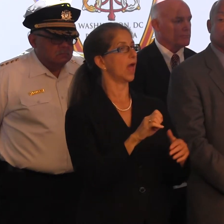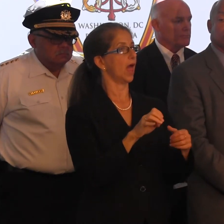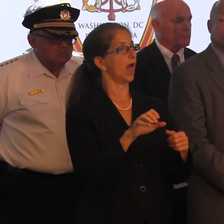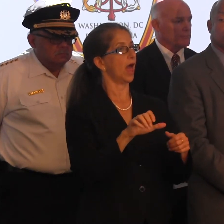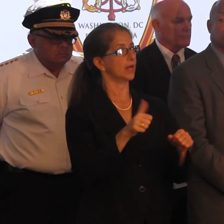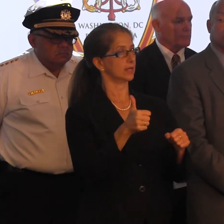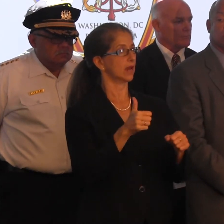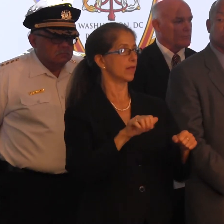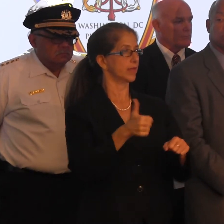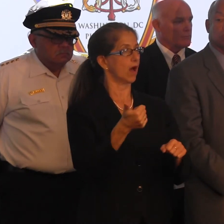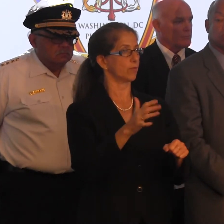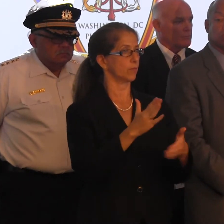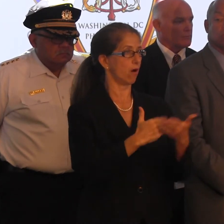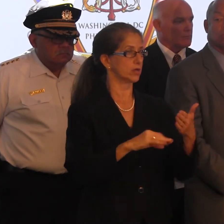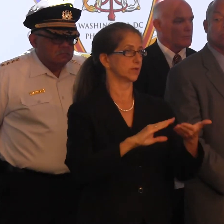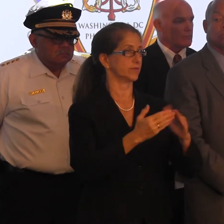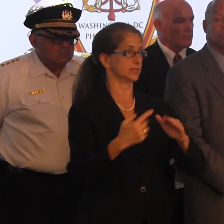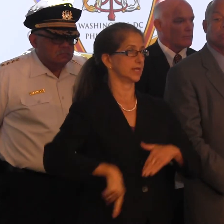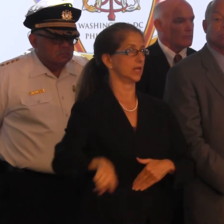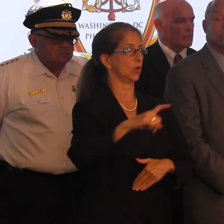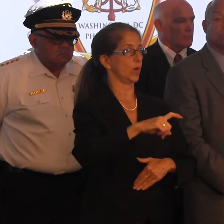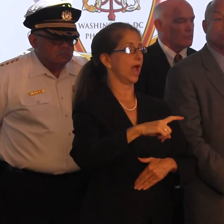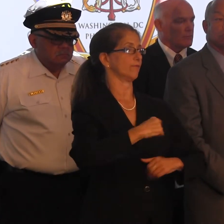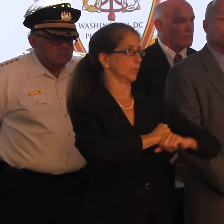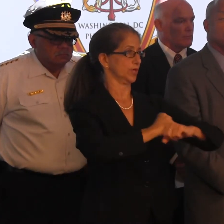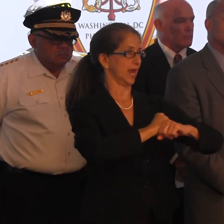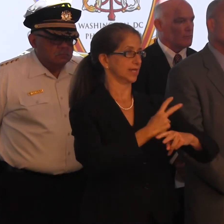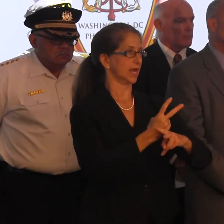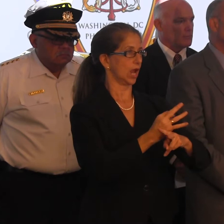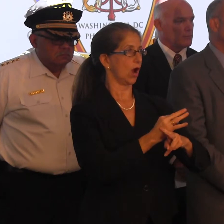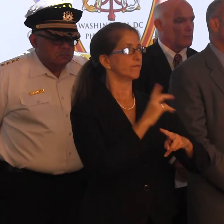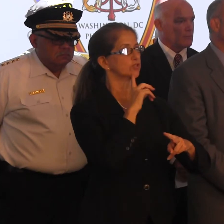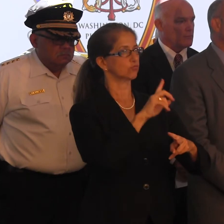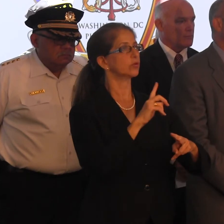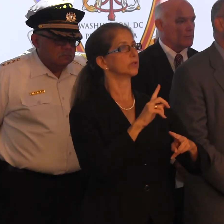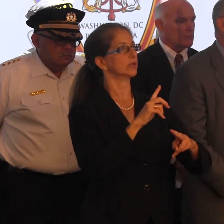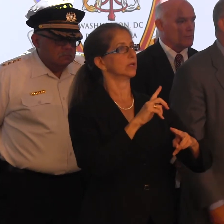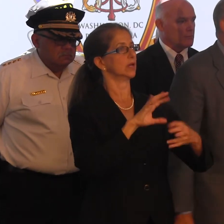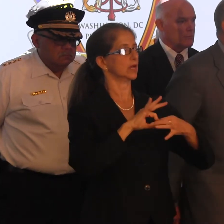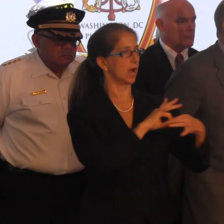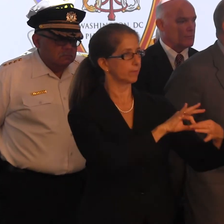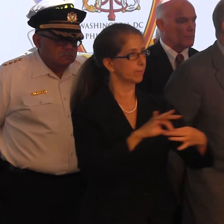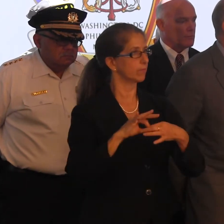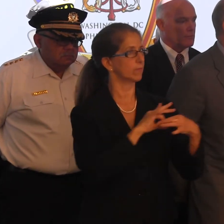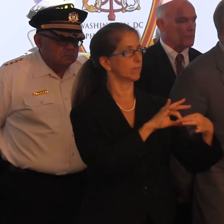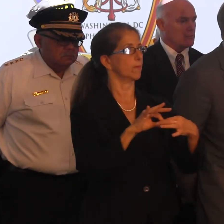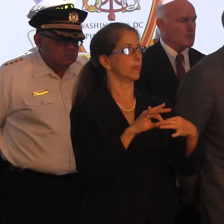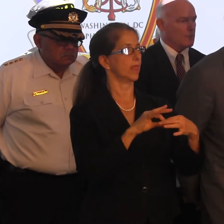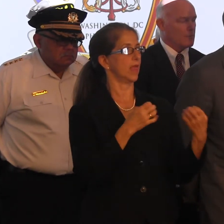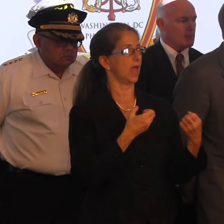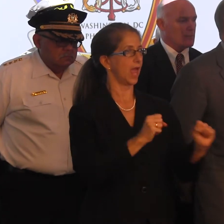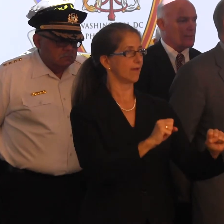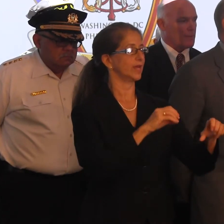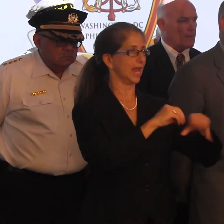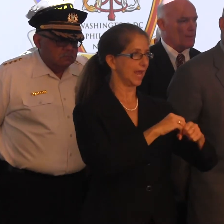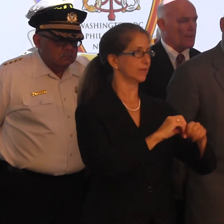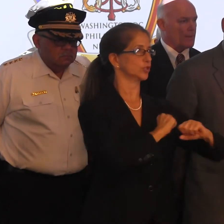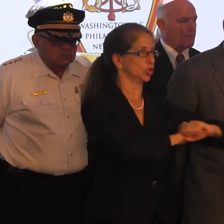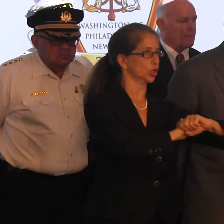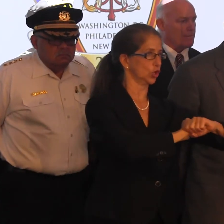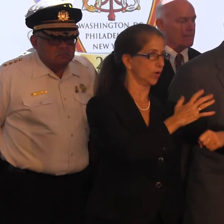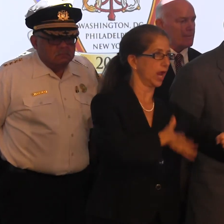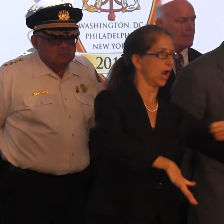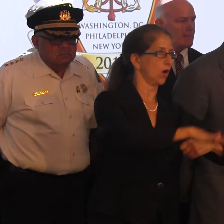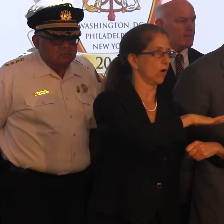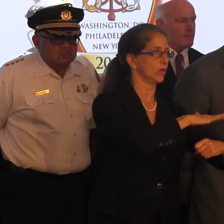of the city that we have to protect and take care of. So it's a combination and a coordinated effort of in a secure zone, primarily